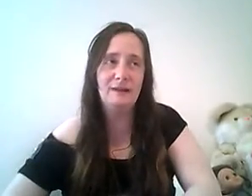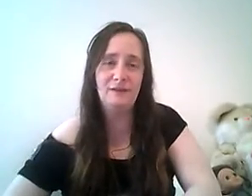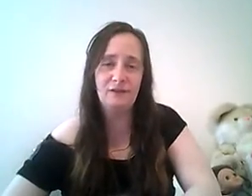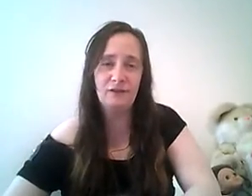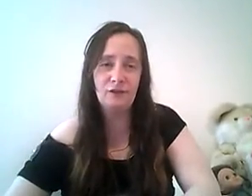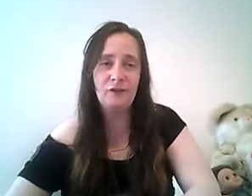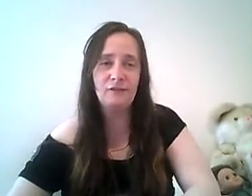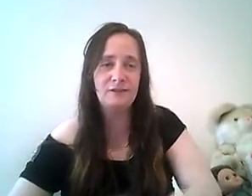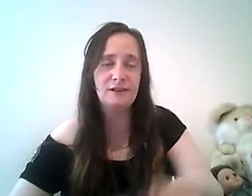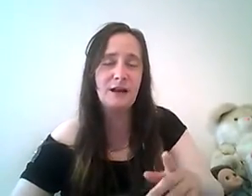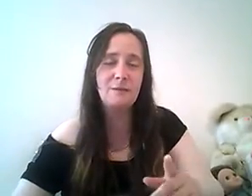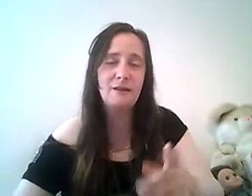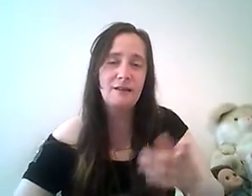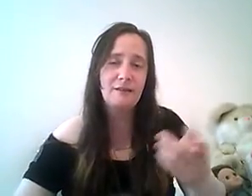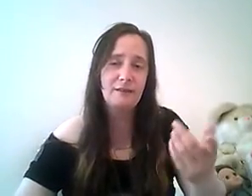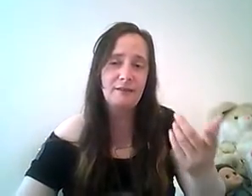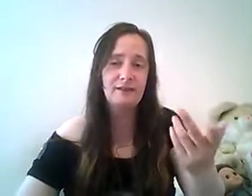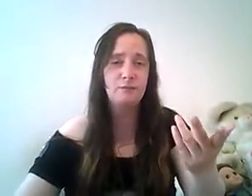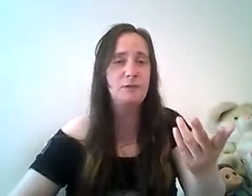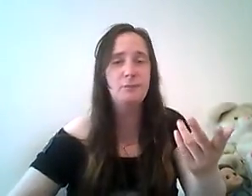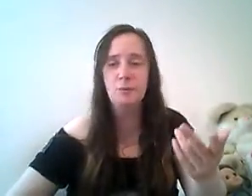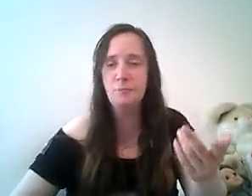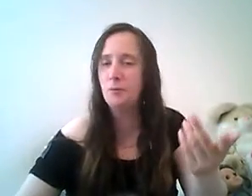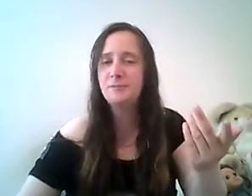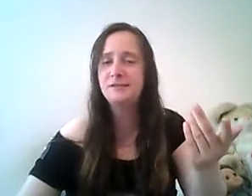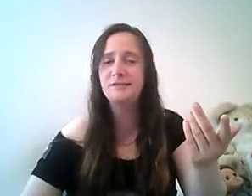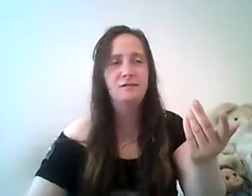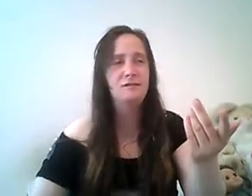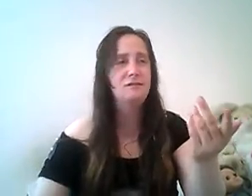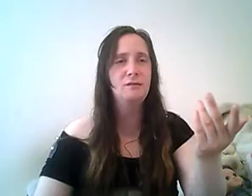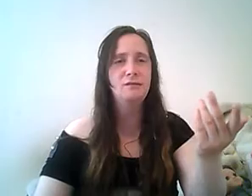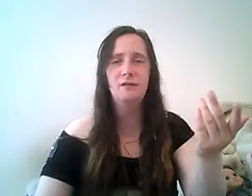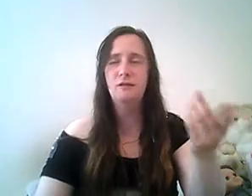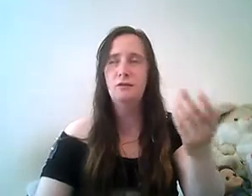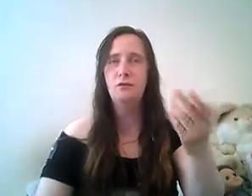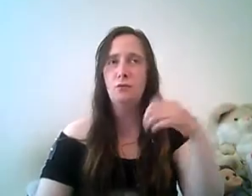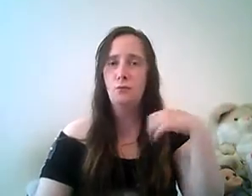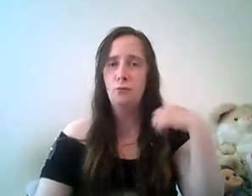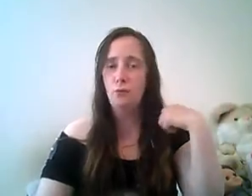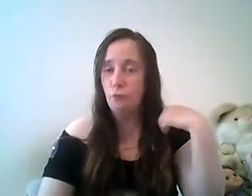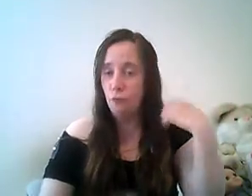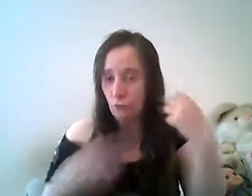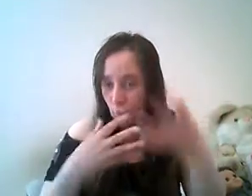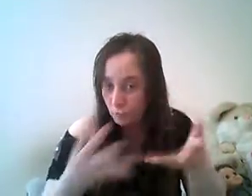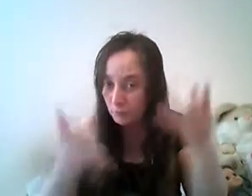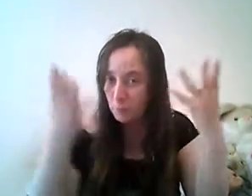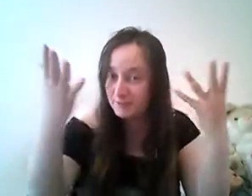they've done it they've the camera they said we need somebody with boobs i was like you have got boobs